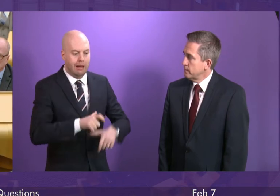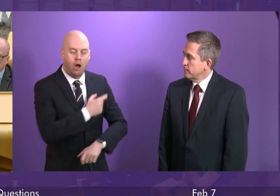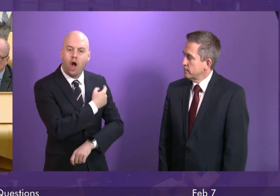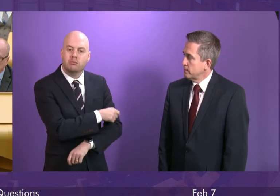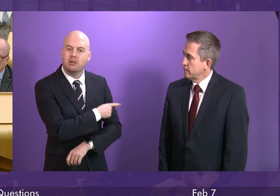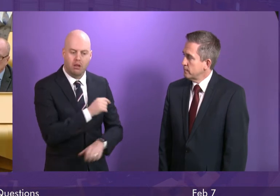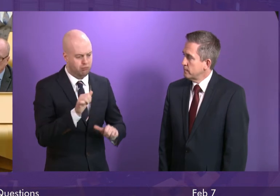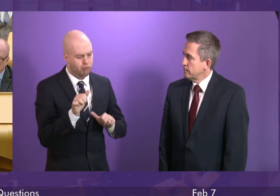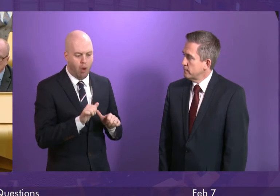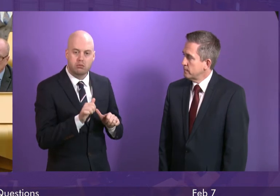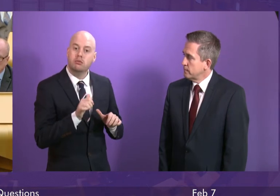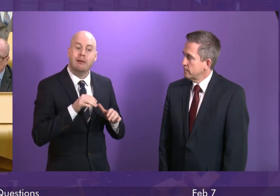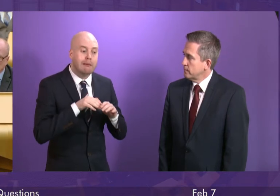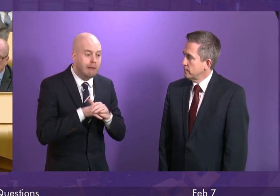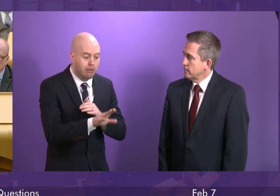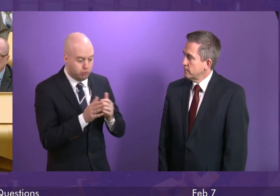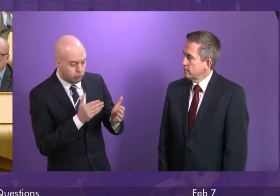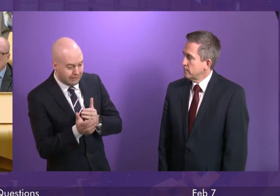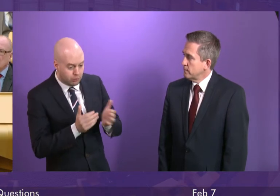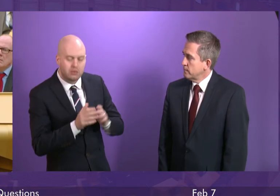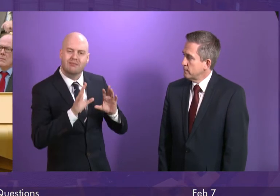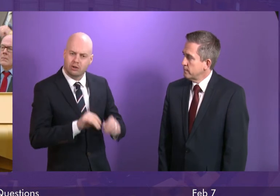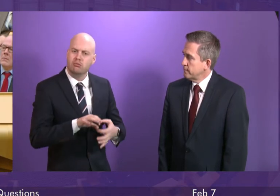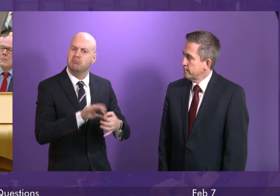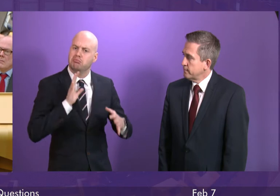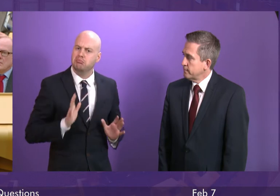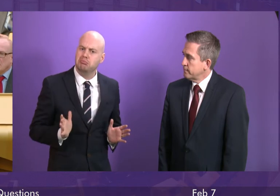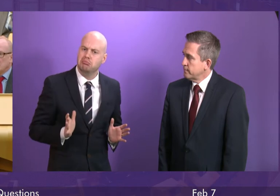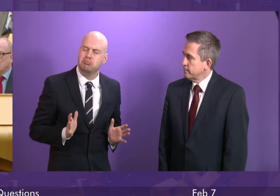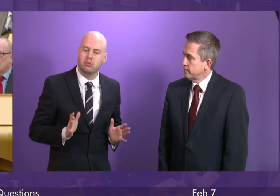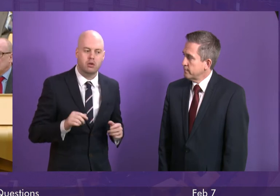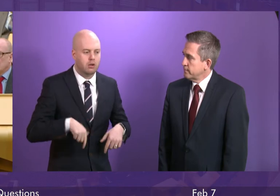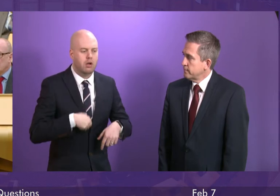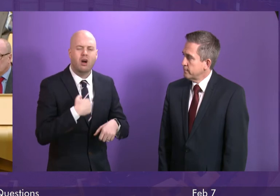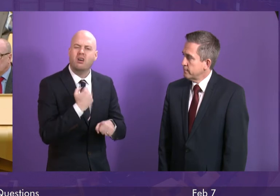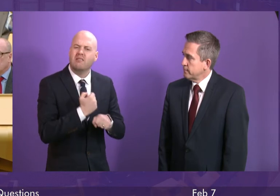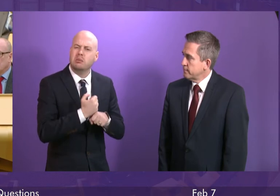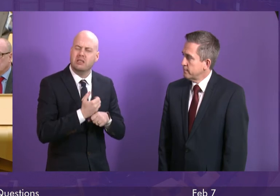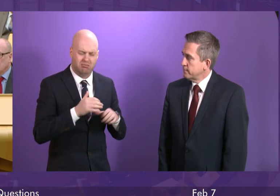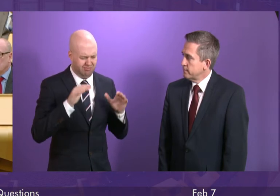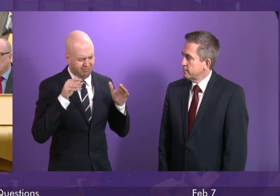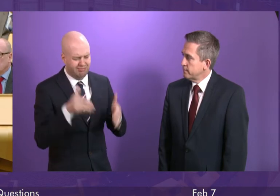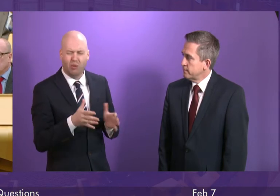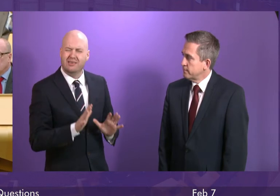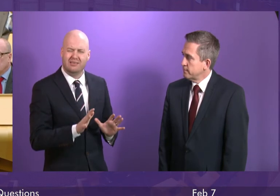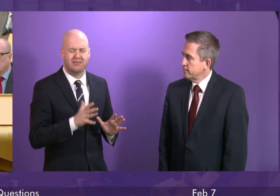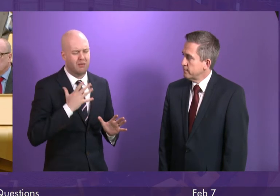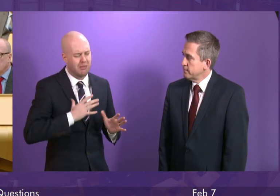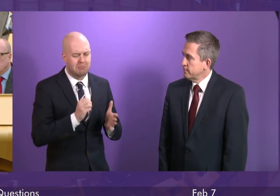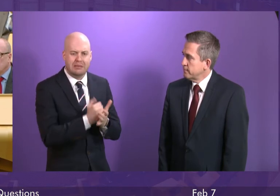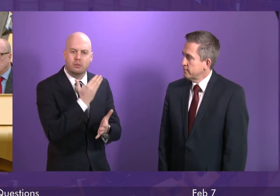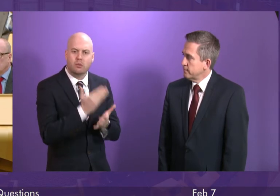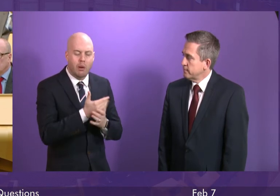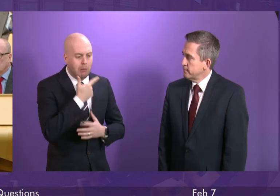time that they should properly be in hospital. And the government is focused on trying to ensure that individuals are able to make